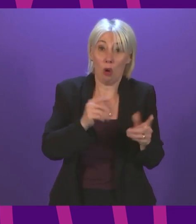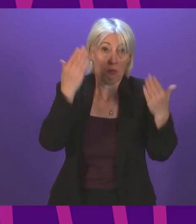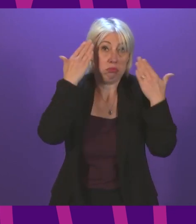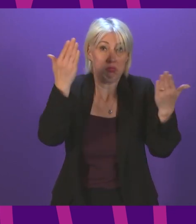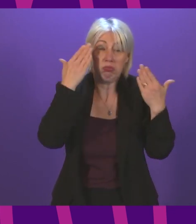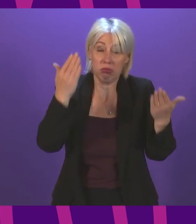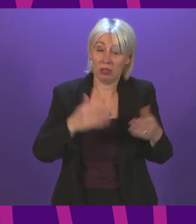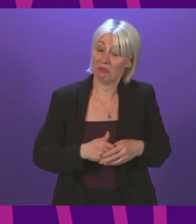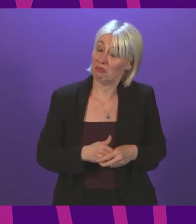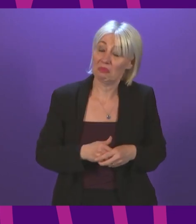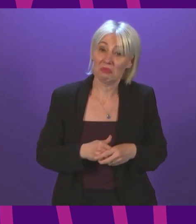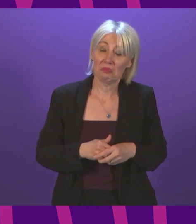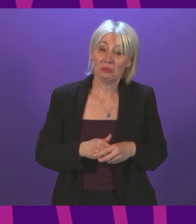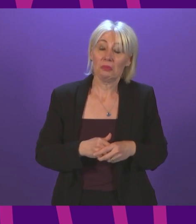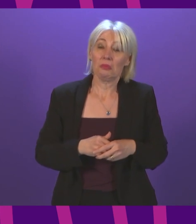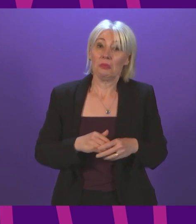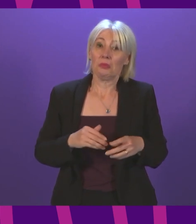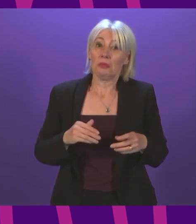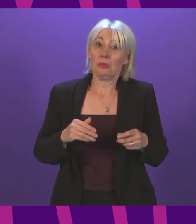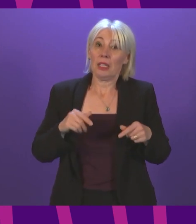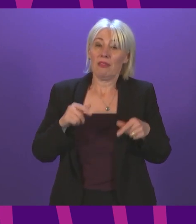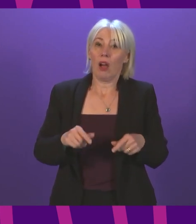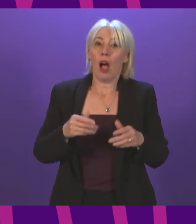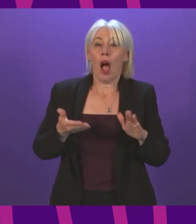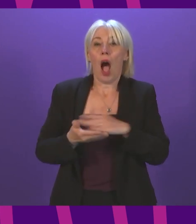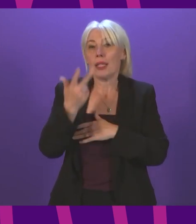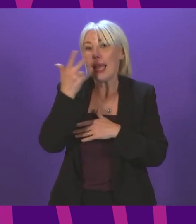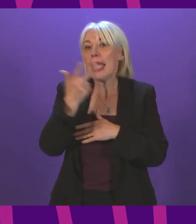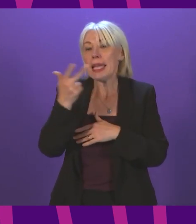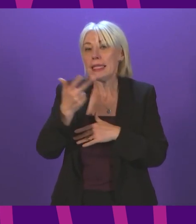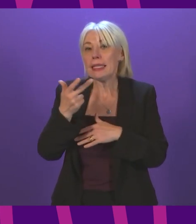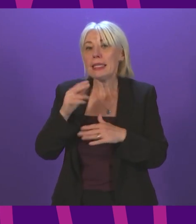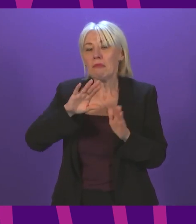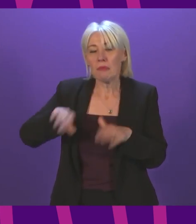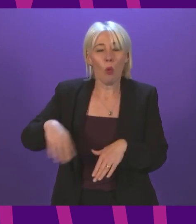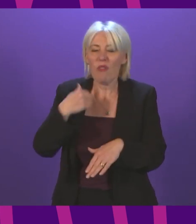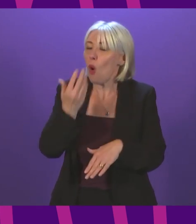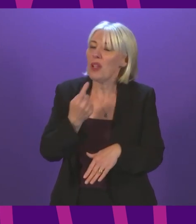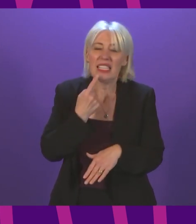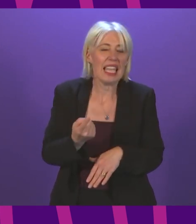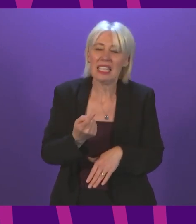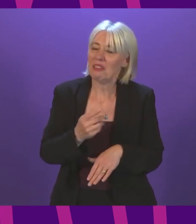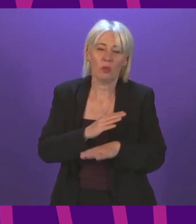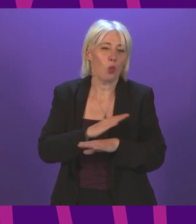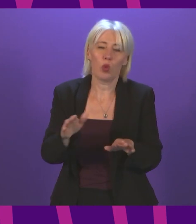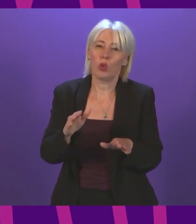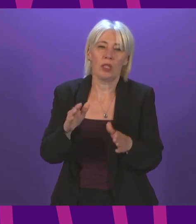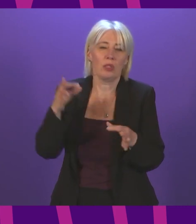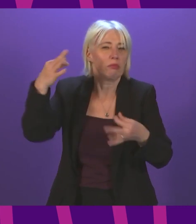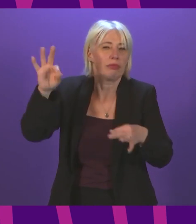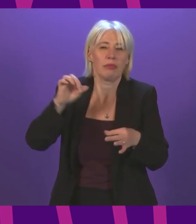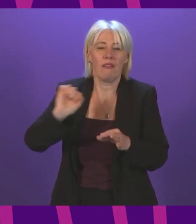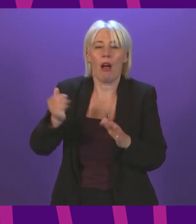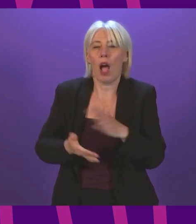of the detail points, the exemption for under-18s is what we have always indicated would be likely